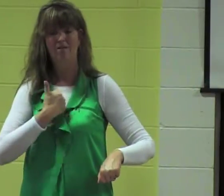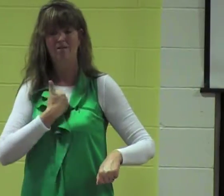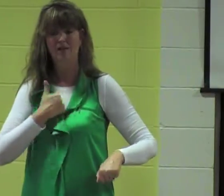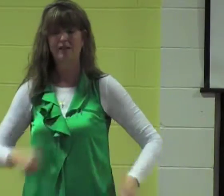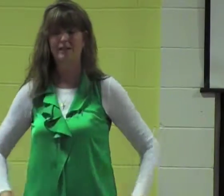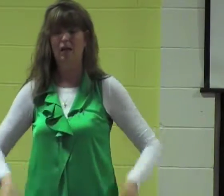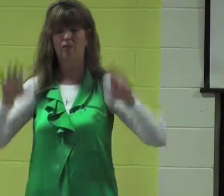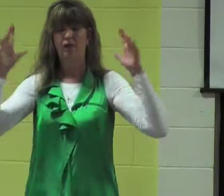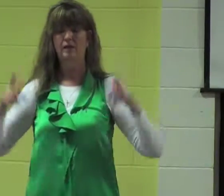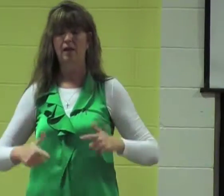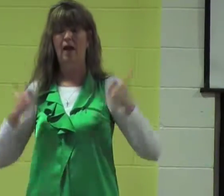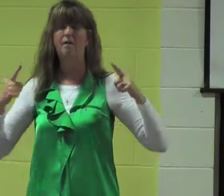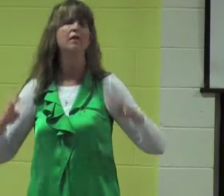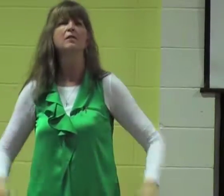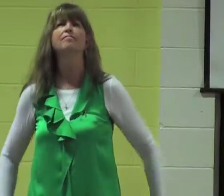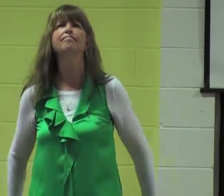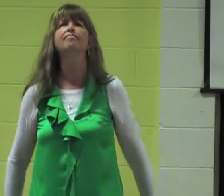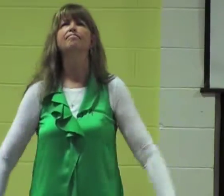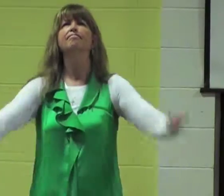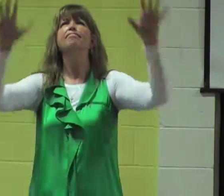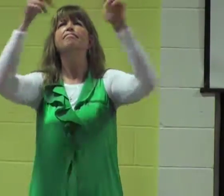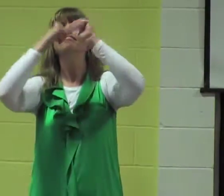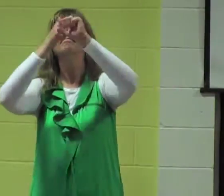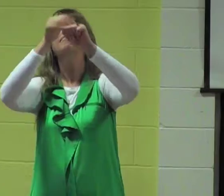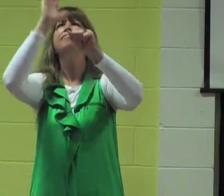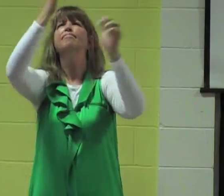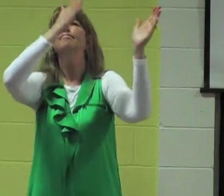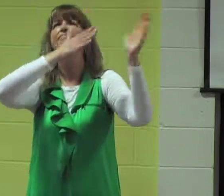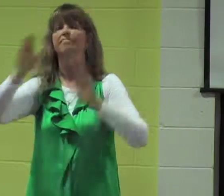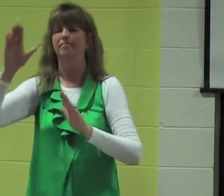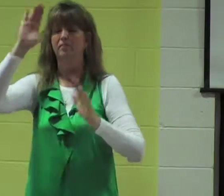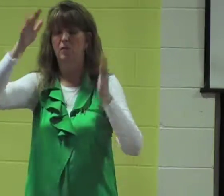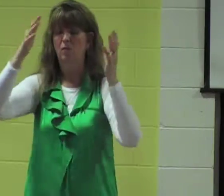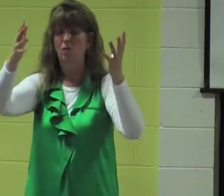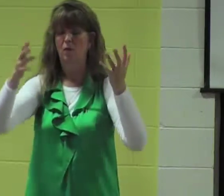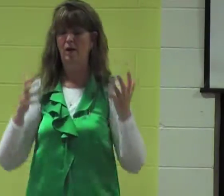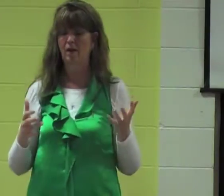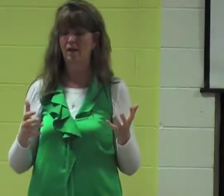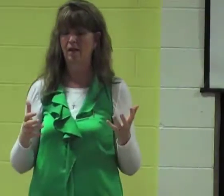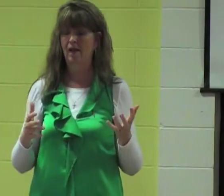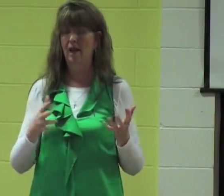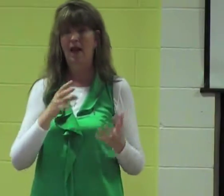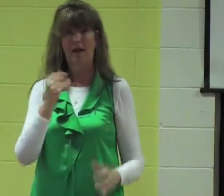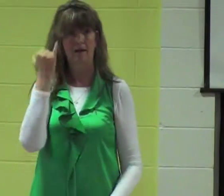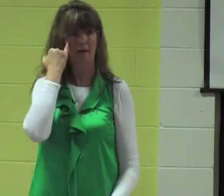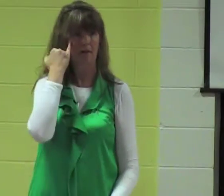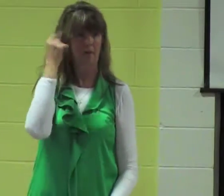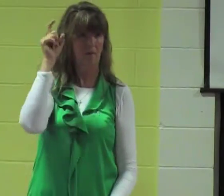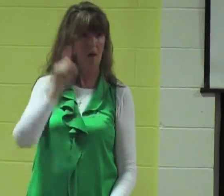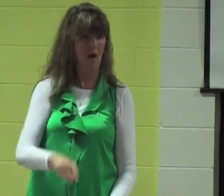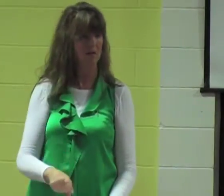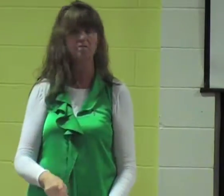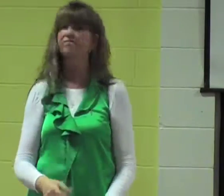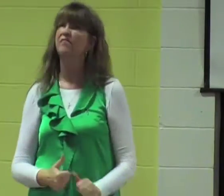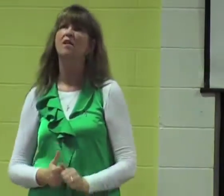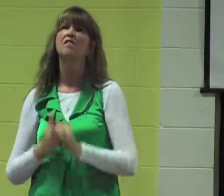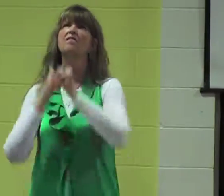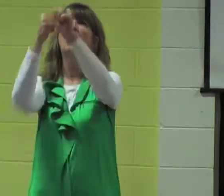He wanted people to sacrifice themselves and to follow God's will and to